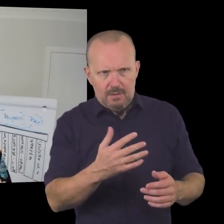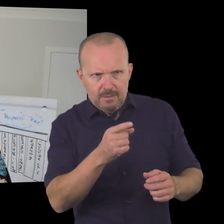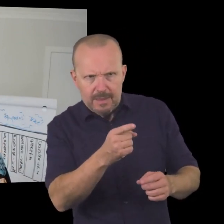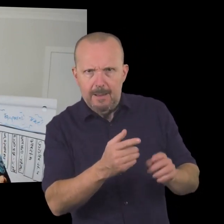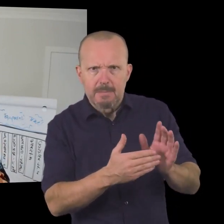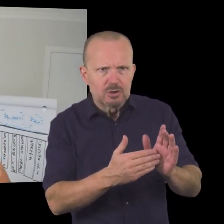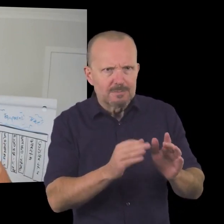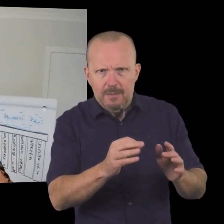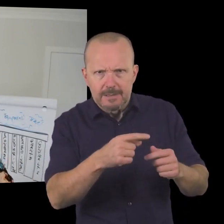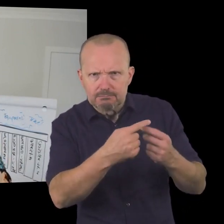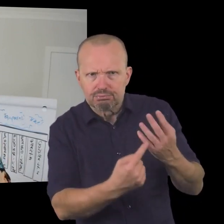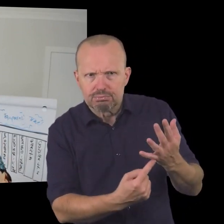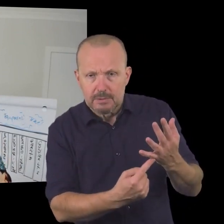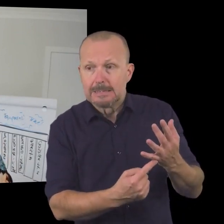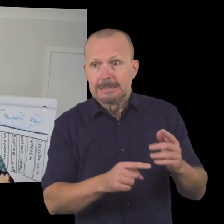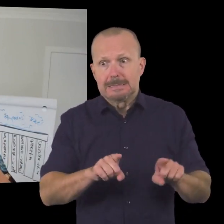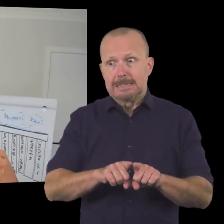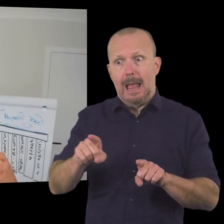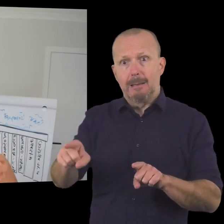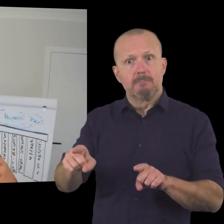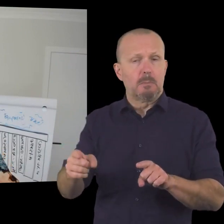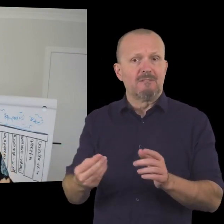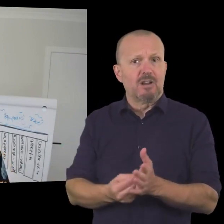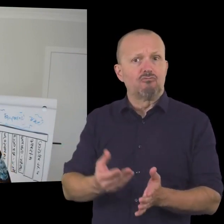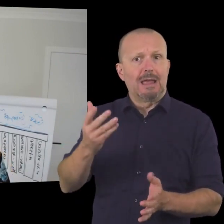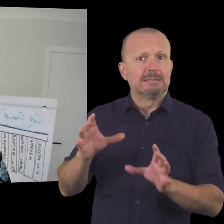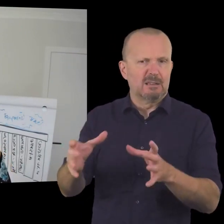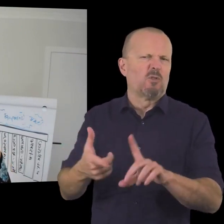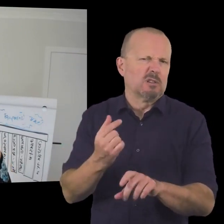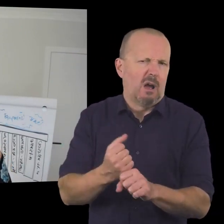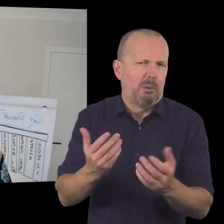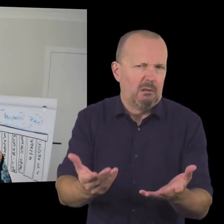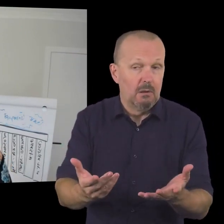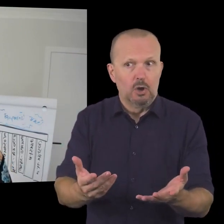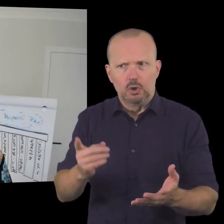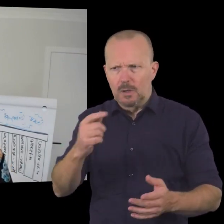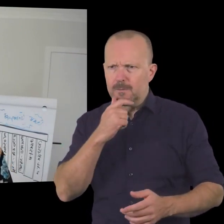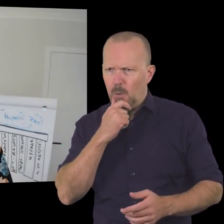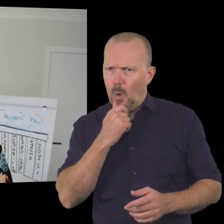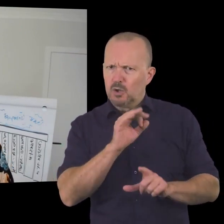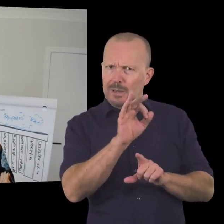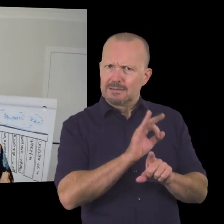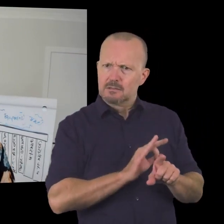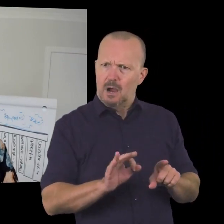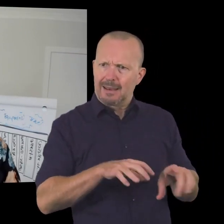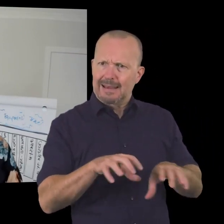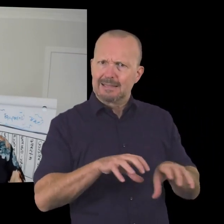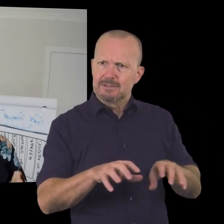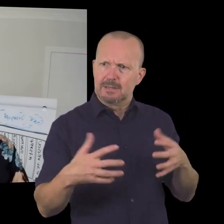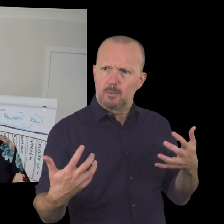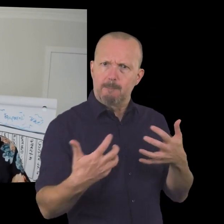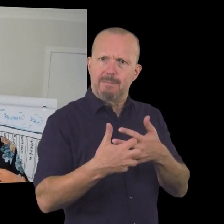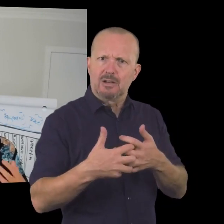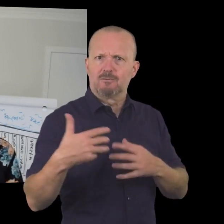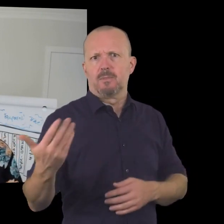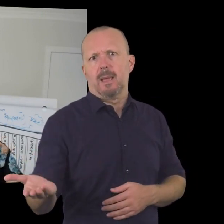fun then that's a potential uh focus a target for our fundraising activity and then the next opportunity